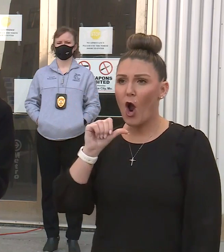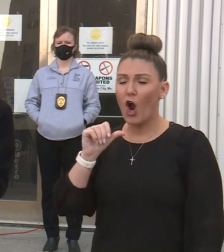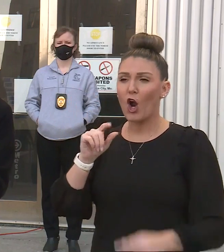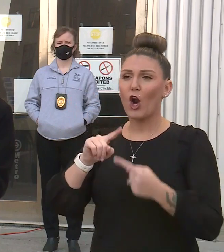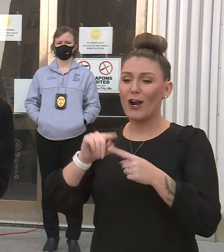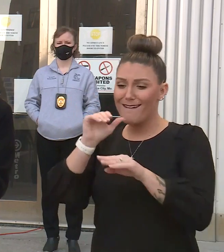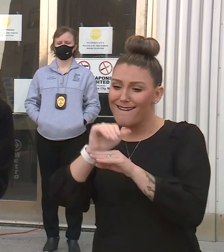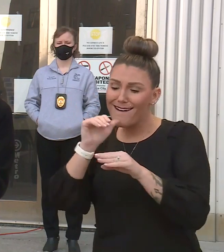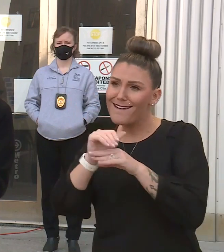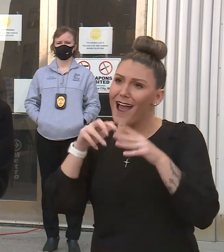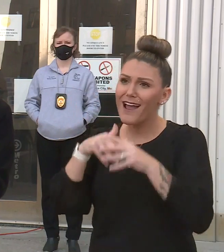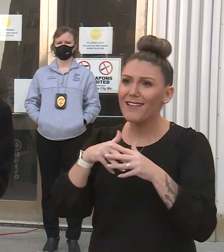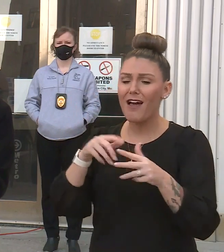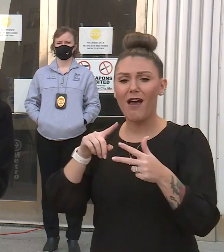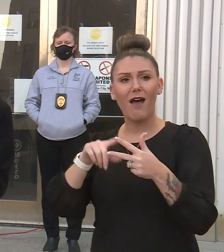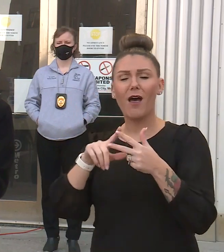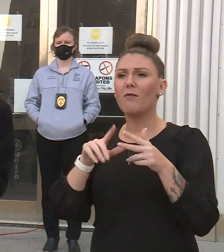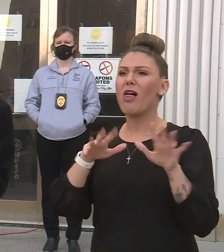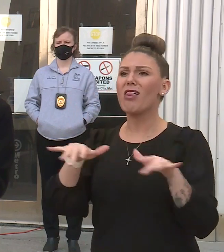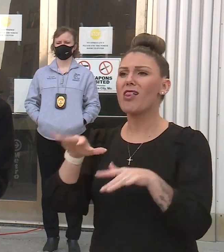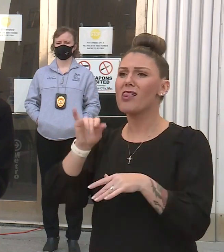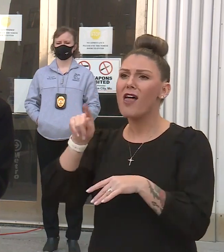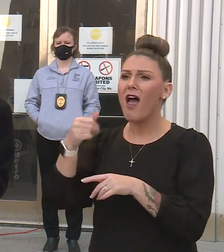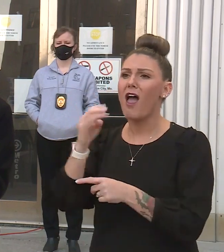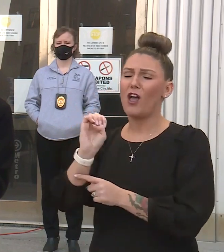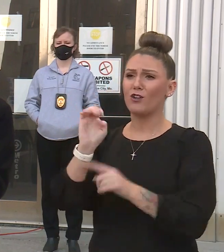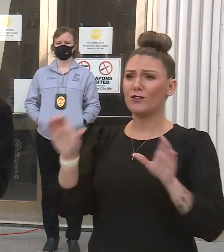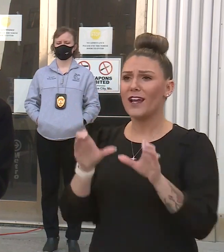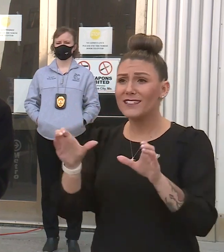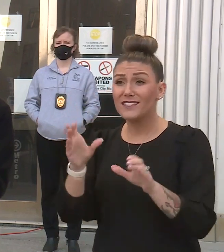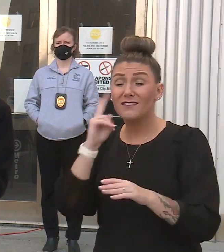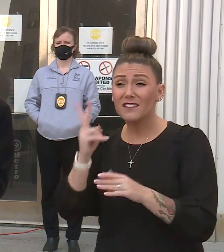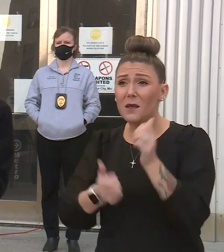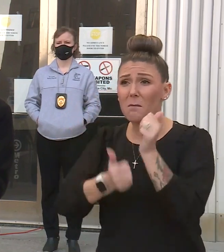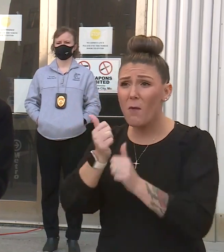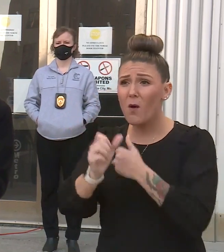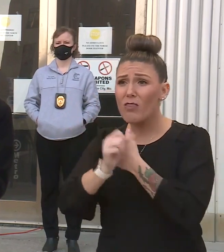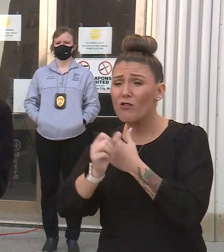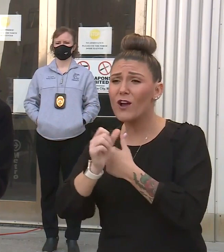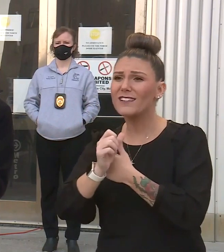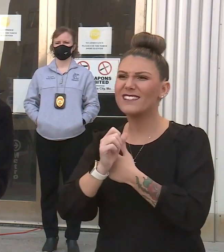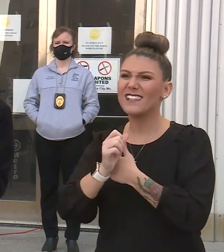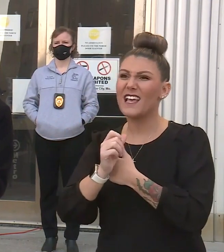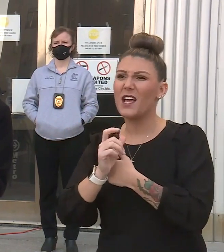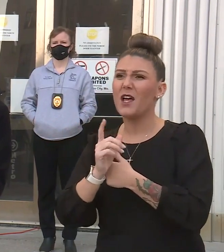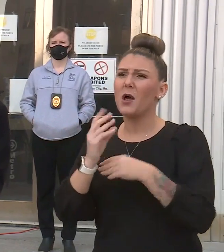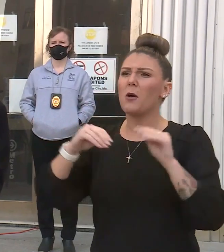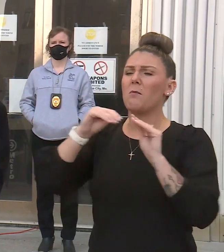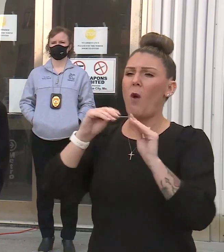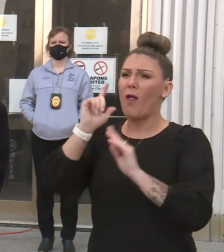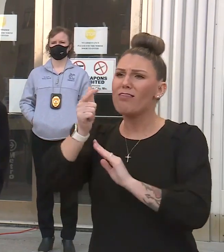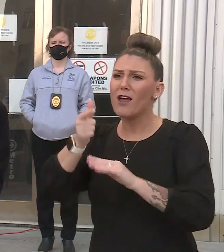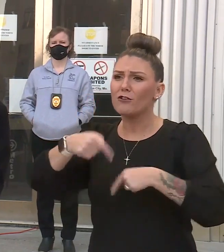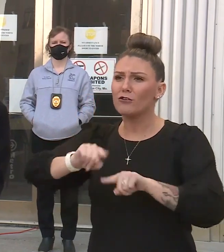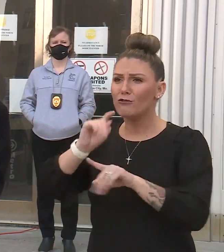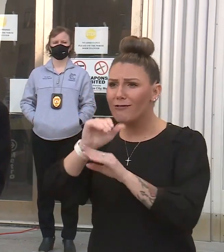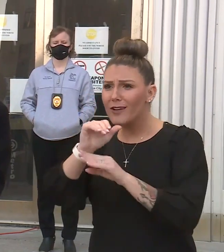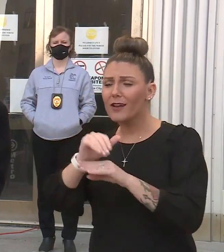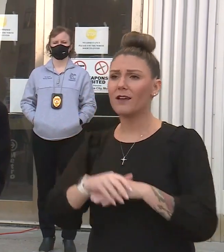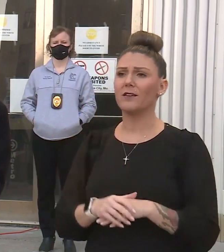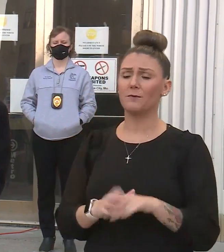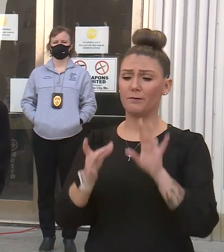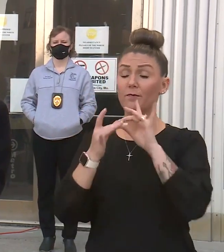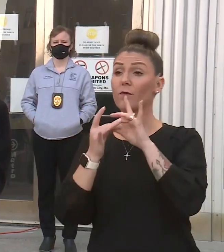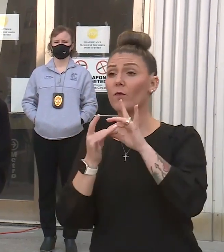nightclub, lounge type of activity. And we've seen most of the threats, particularly in the later hours of the night. In terms